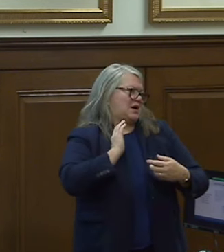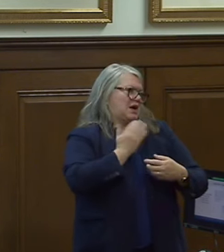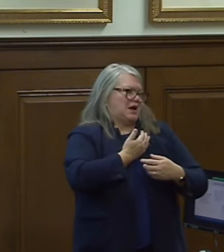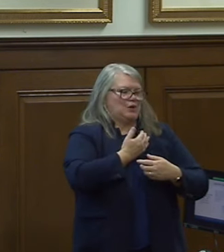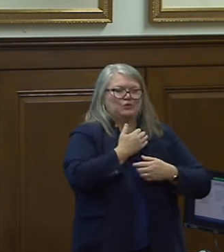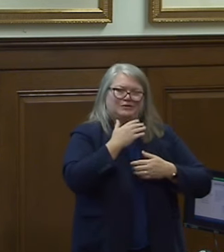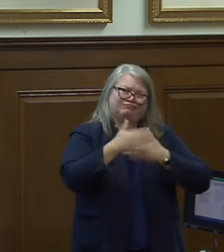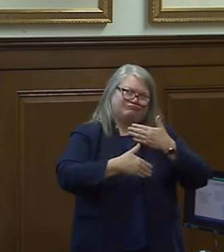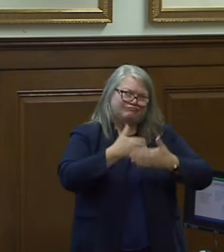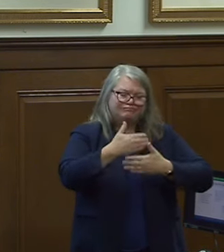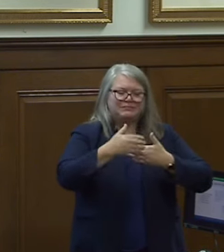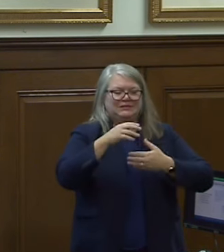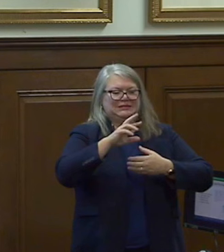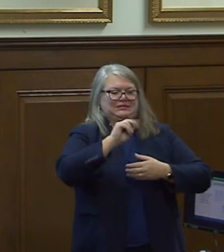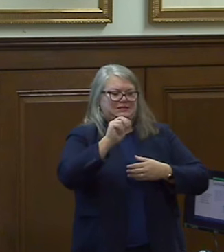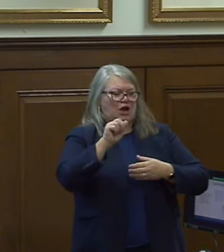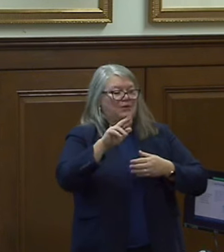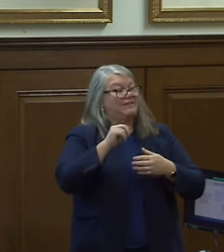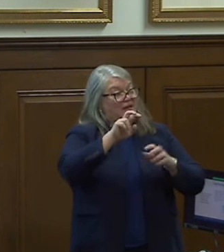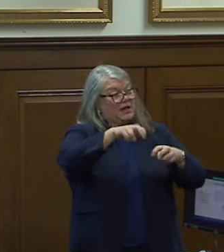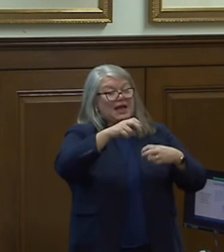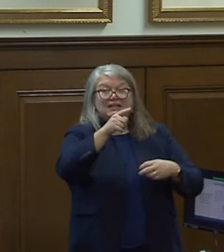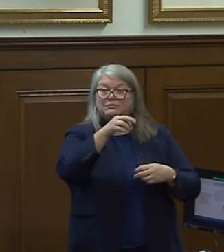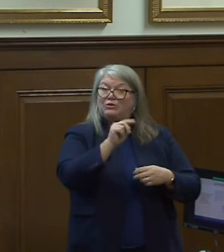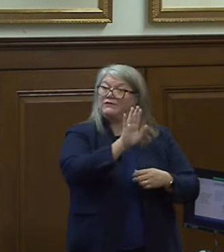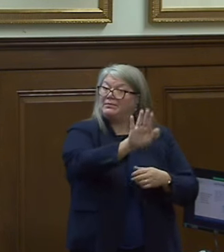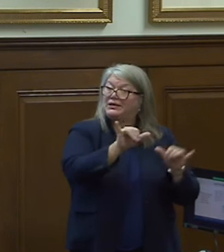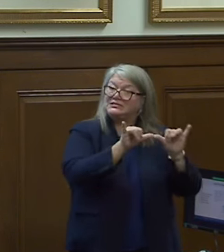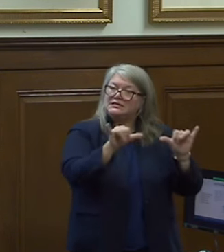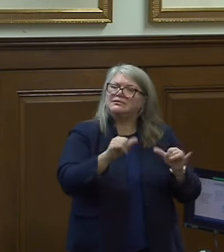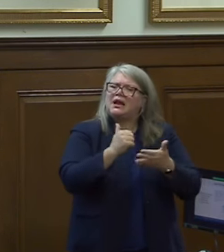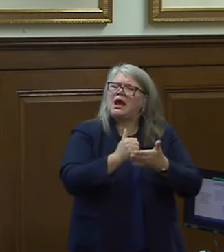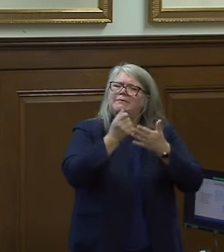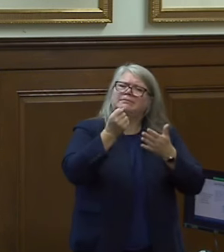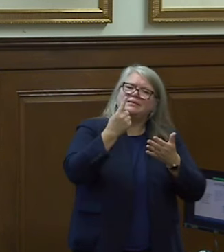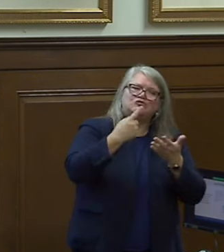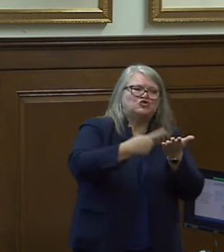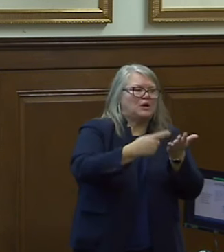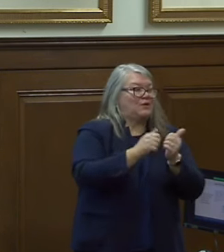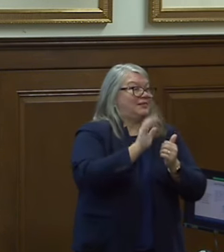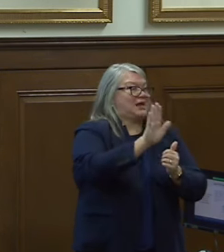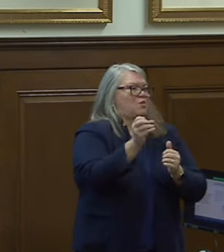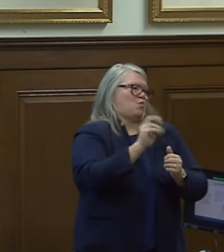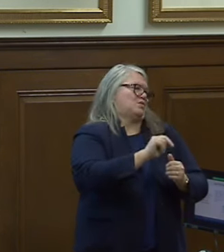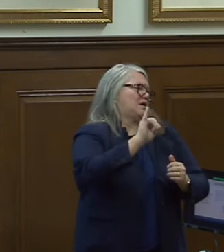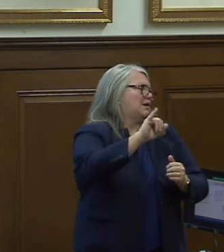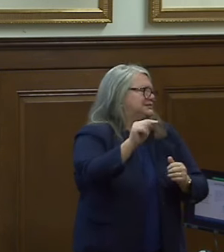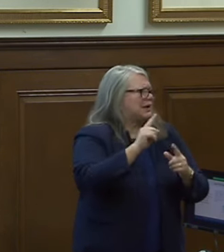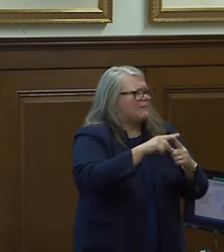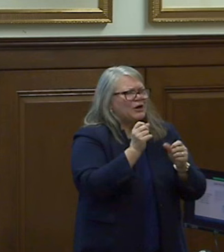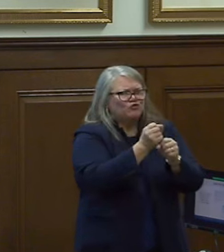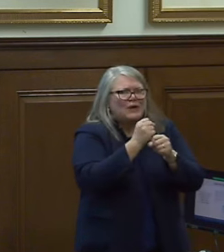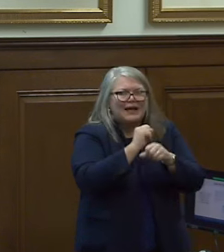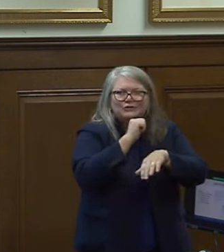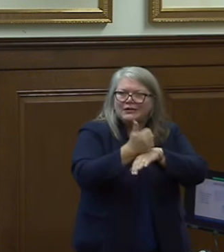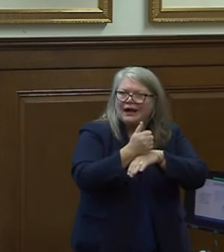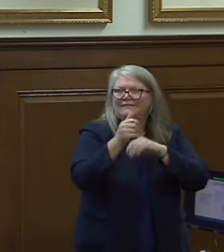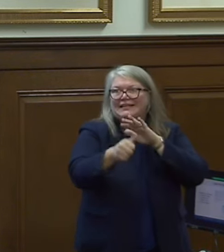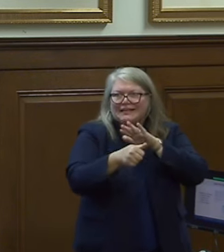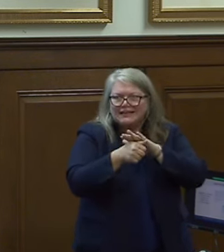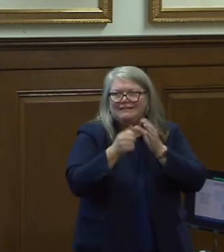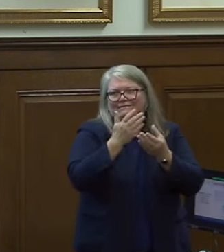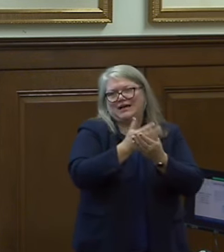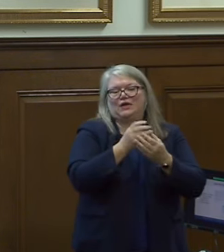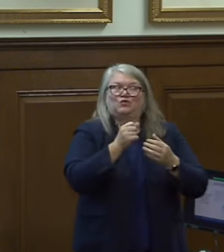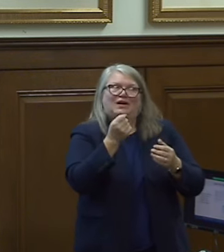if they're exporting from a system it can help them understand and talk with their it about the creation of hidden files or understanding their